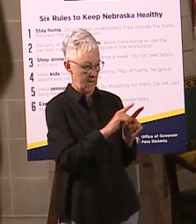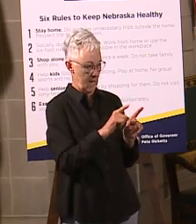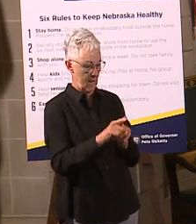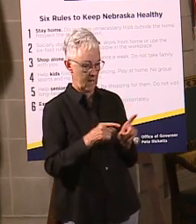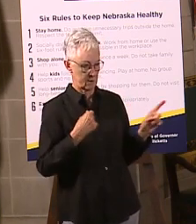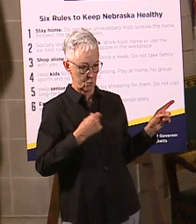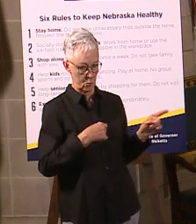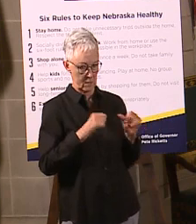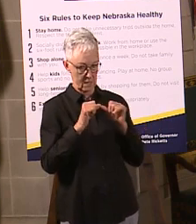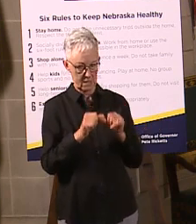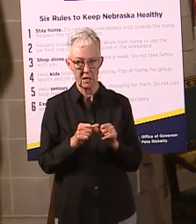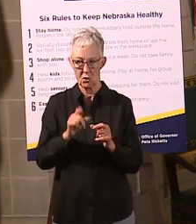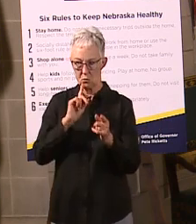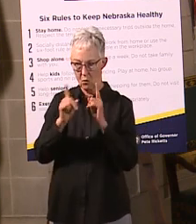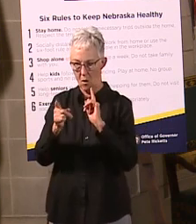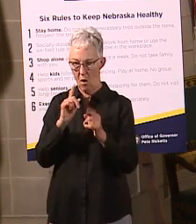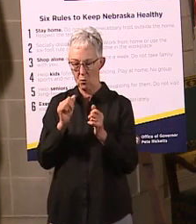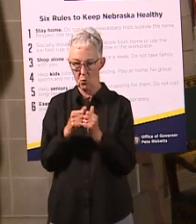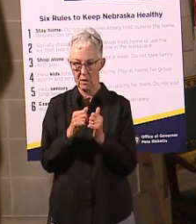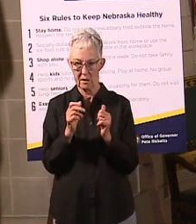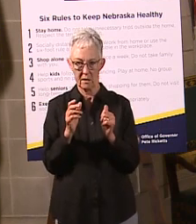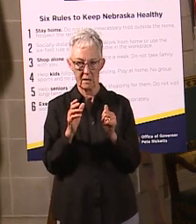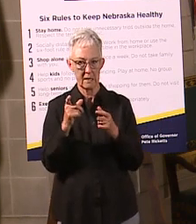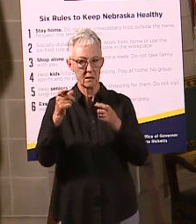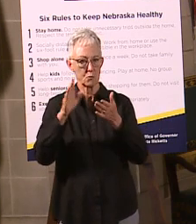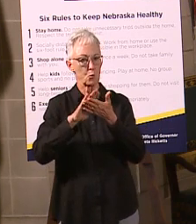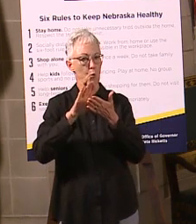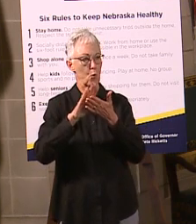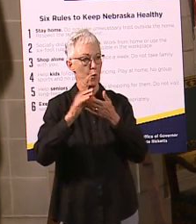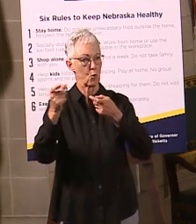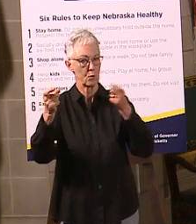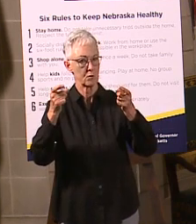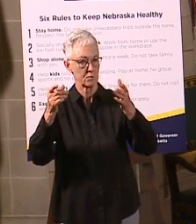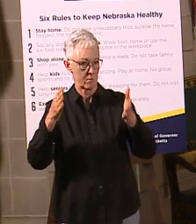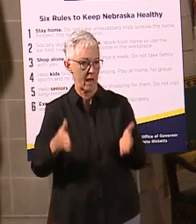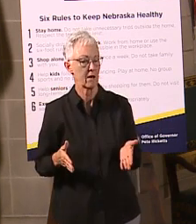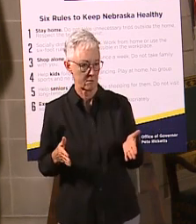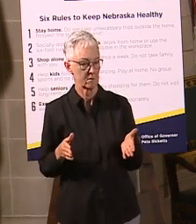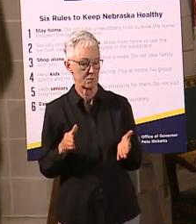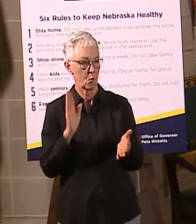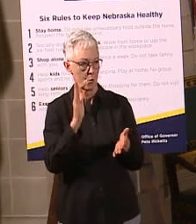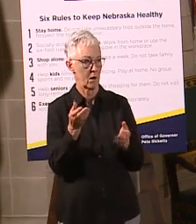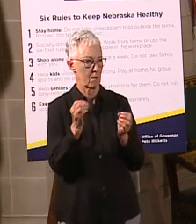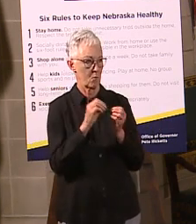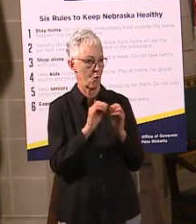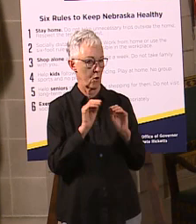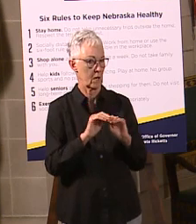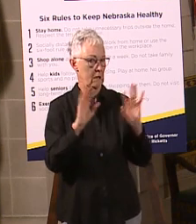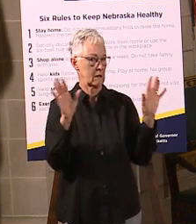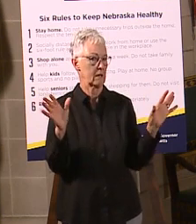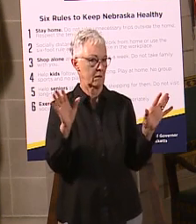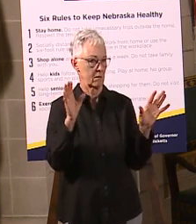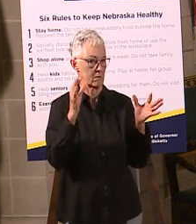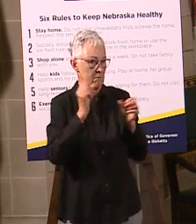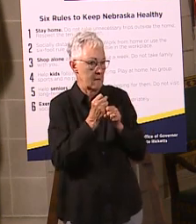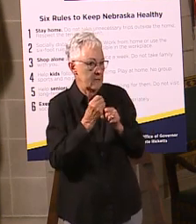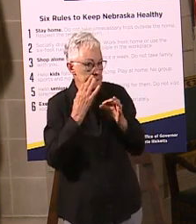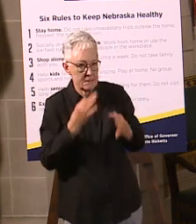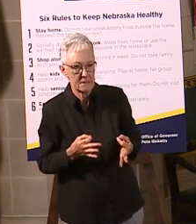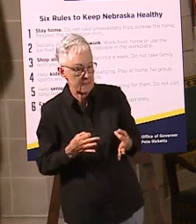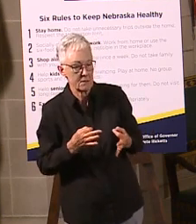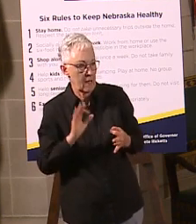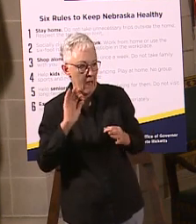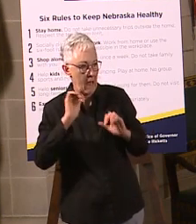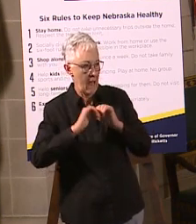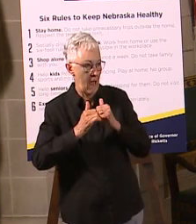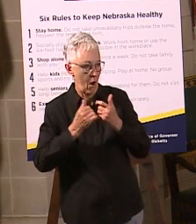administrators and local level leaders, that will become clearer and clearer, but that's the intent of the Launch Nebraska site. You also have a follow-up question. It said, the rate of